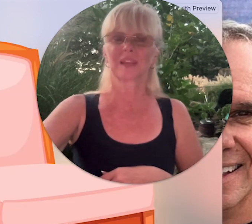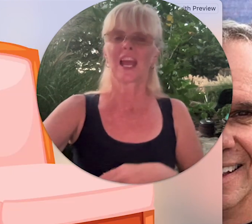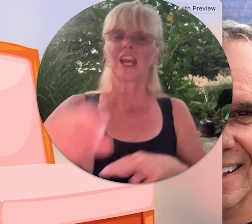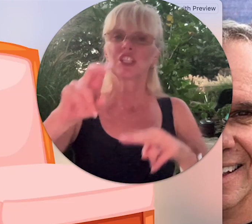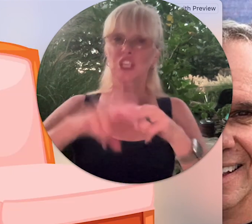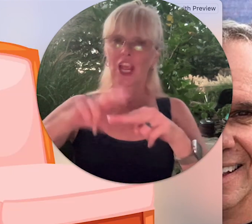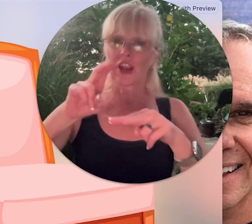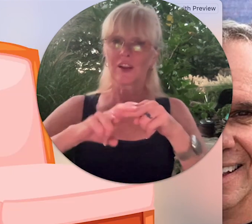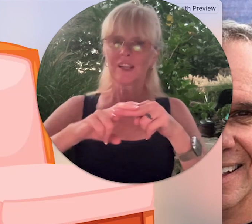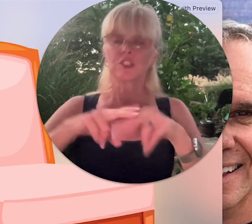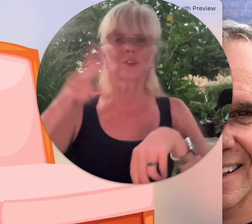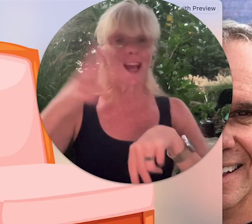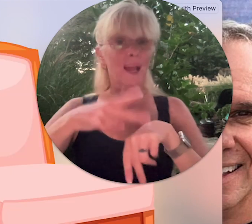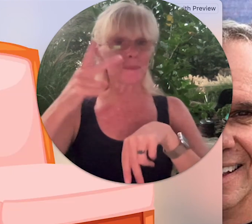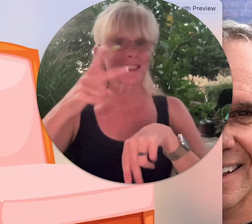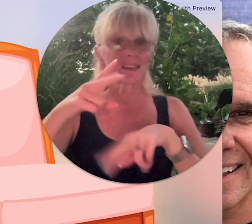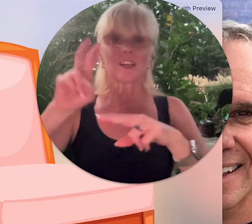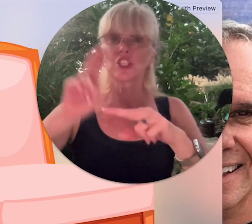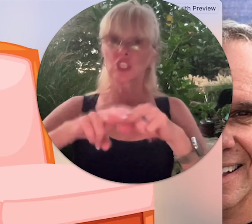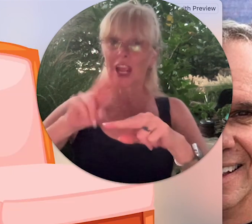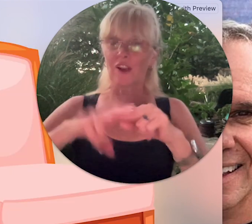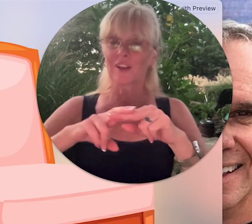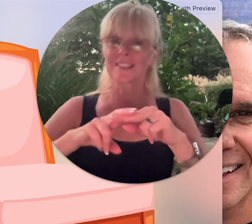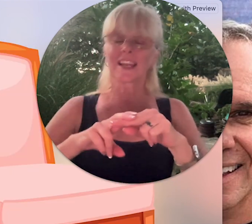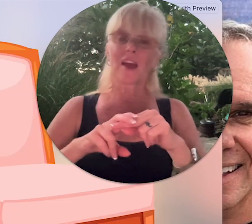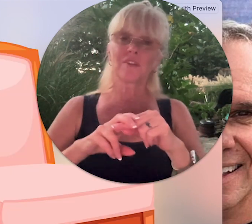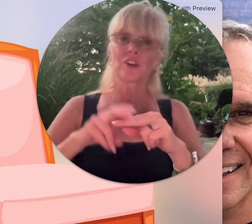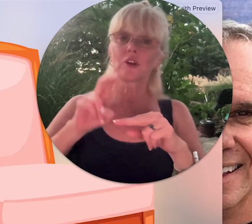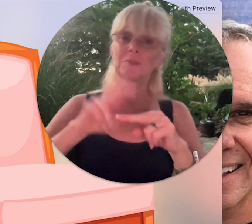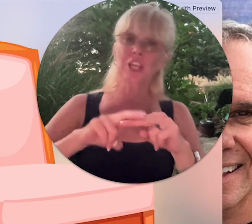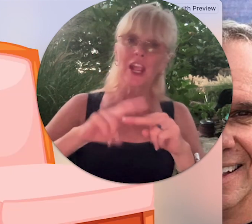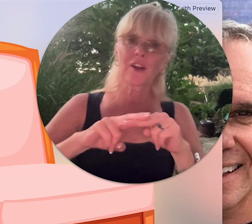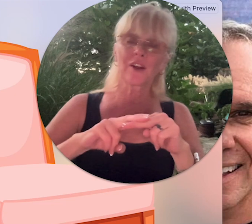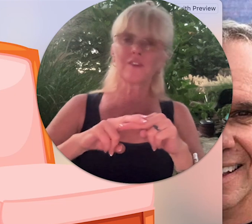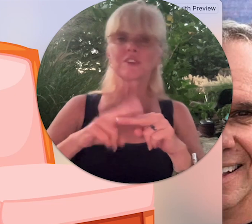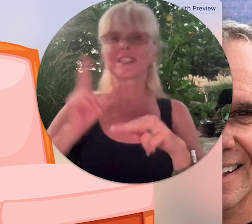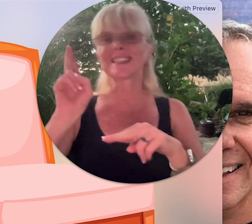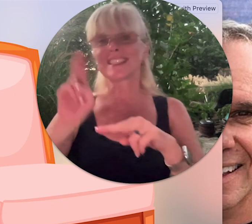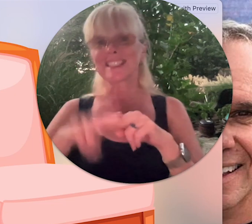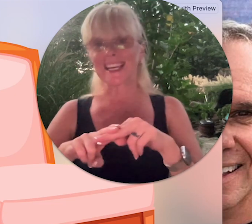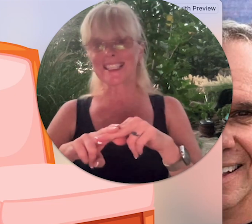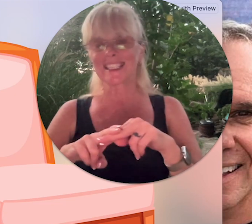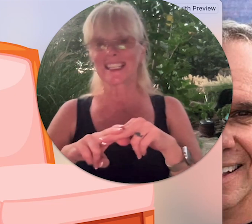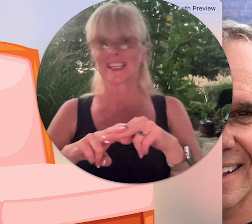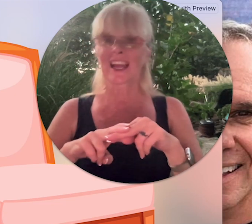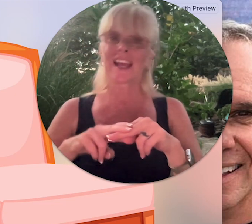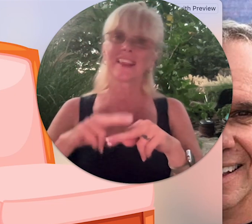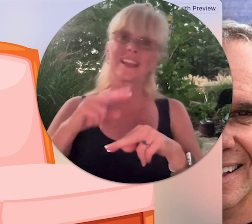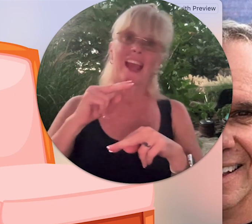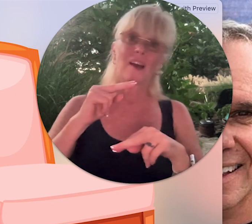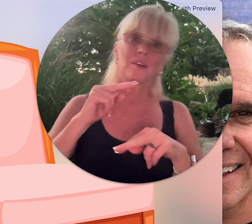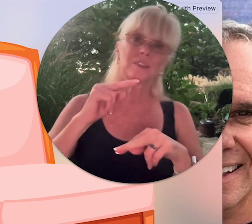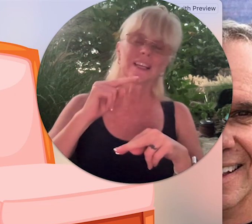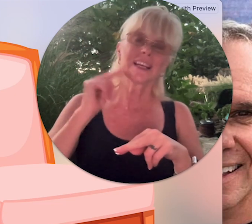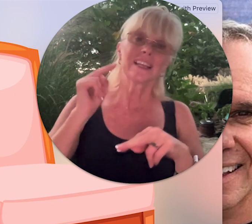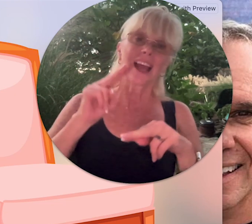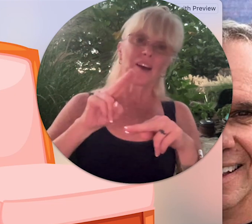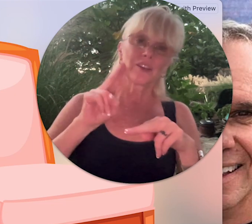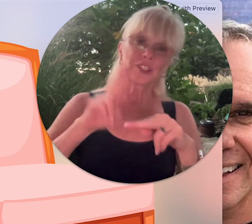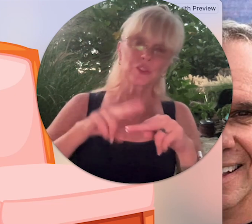chair two times chair it's a noun verb chair versus sit okay the noun noun is two